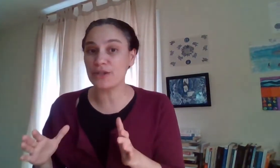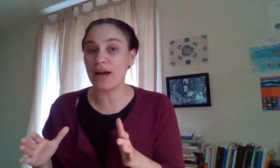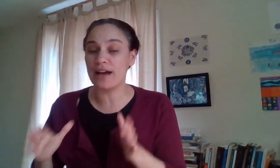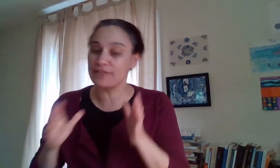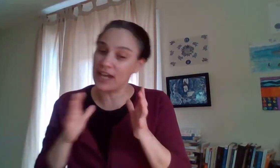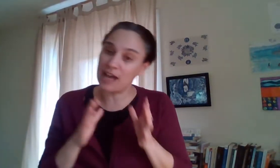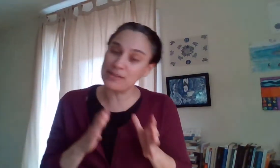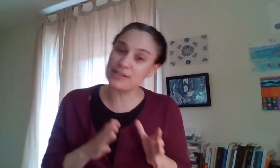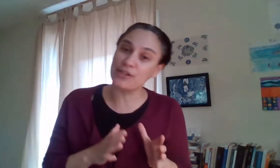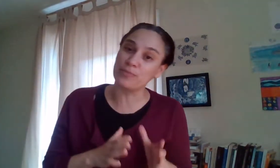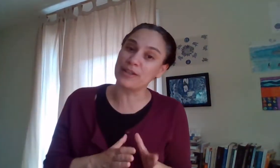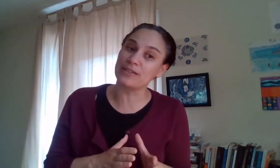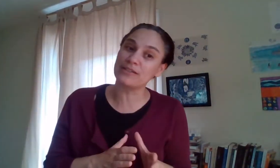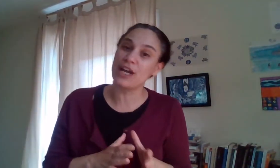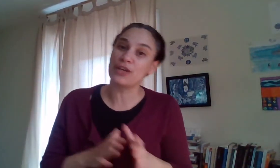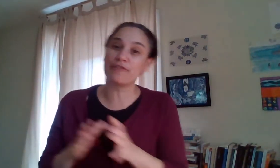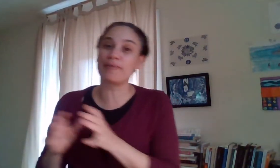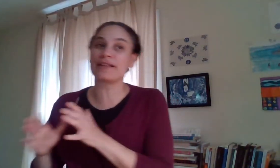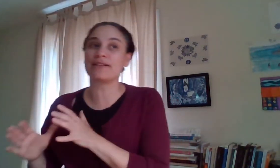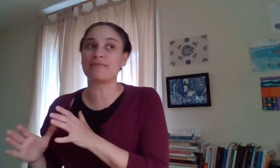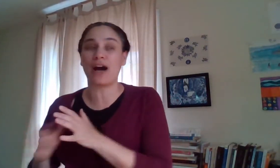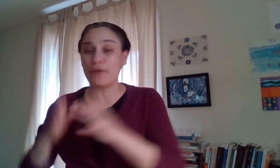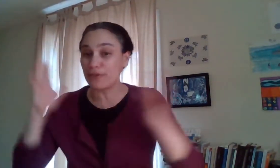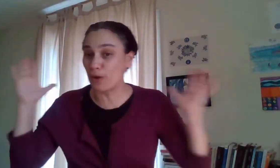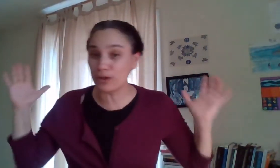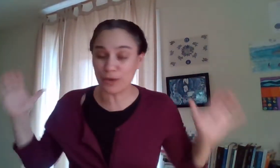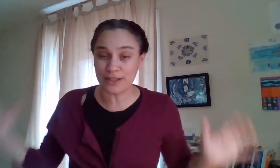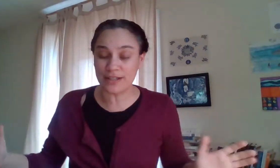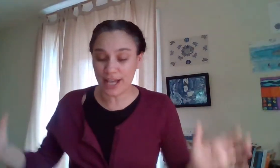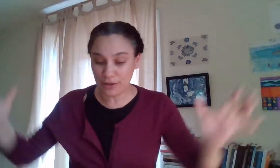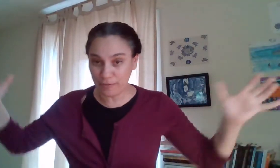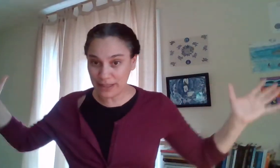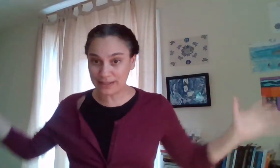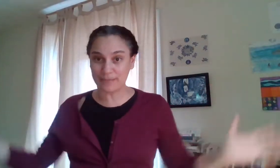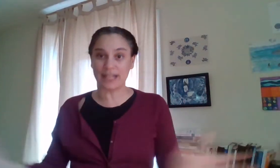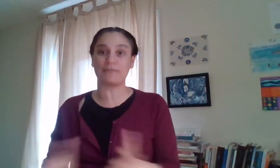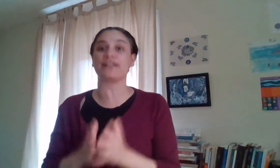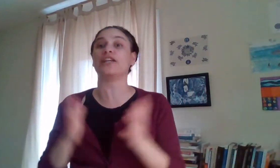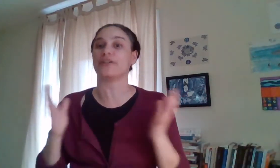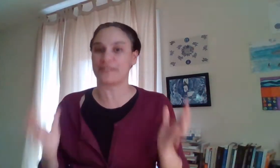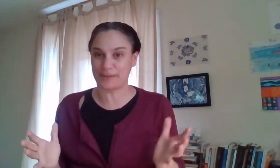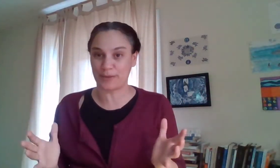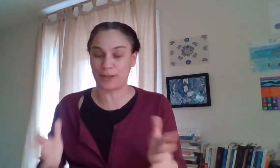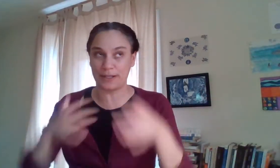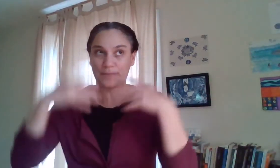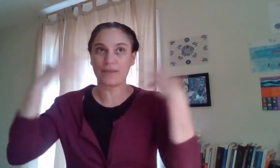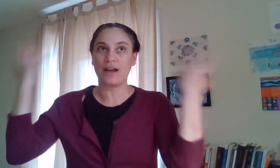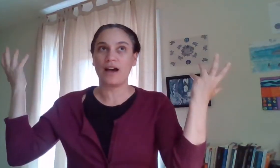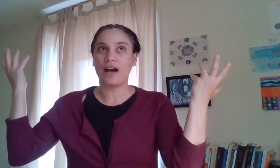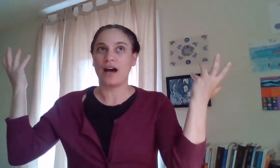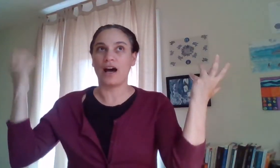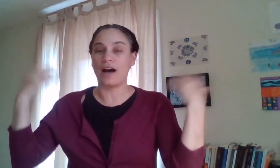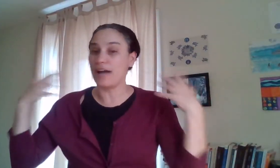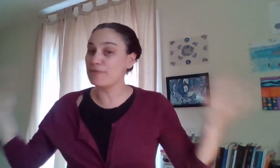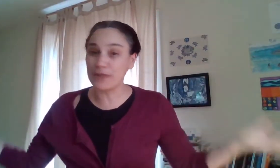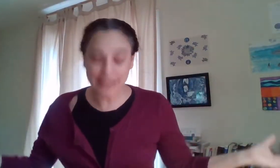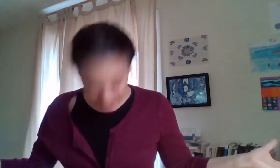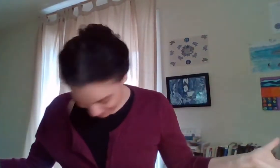you have the habits that you build you've built them however old you are today you've built them that many years right uh i'm 46